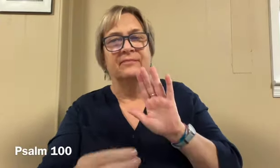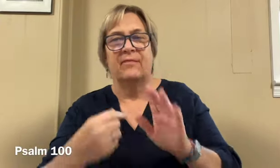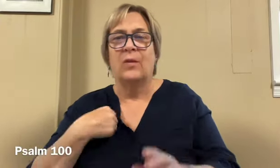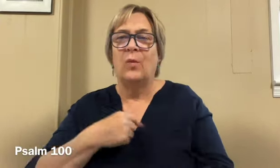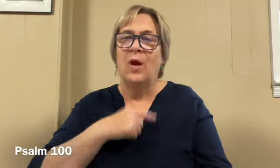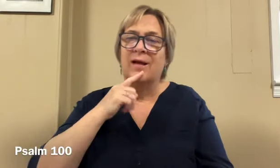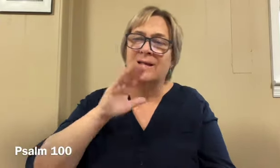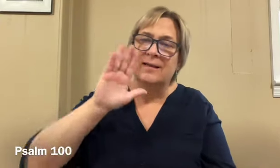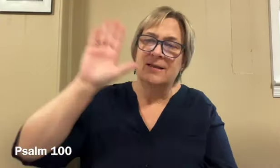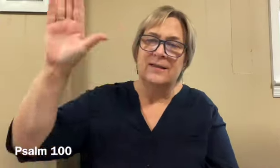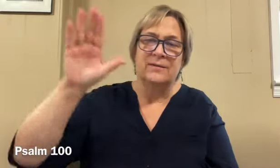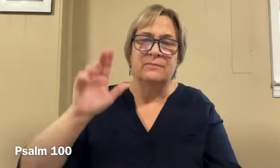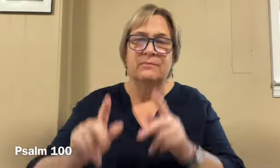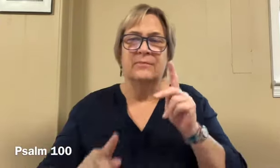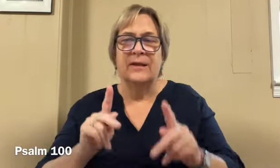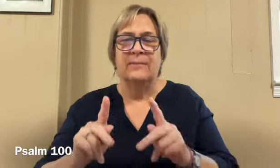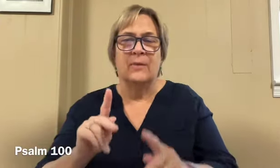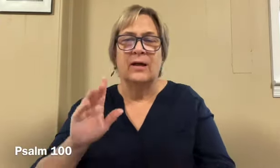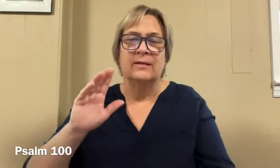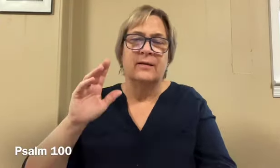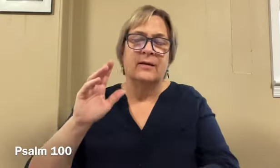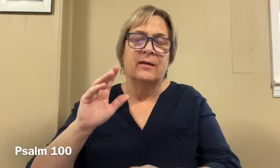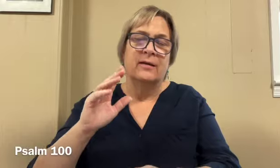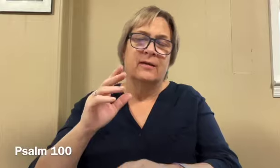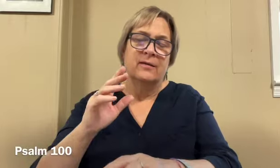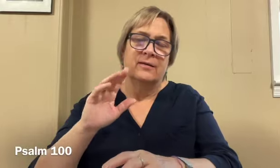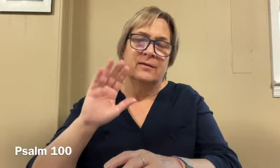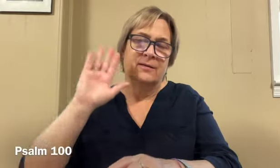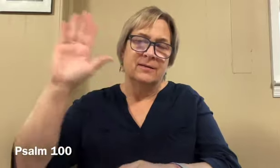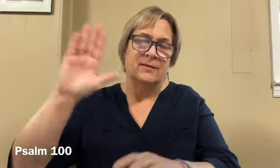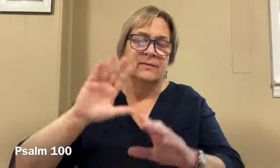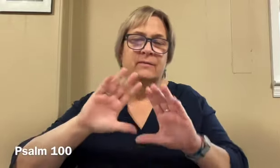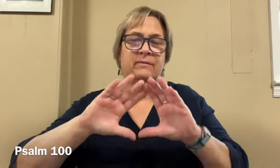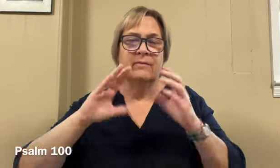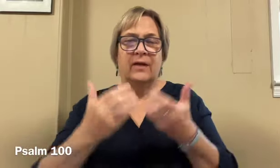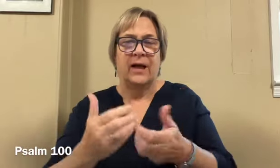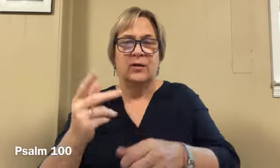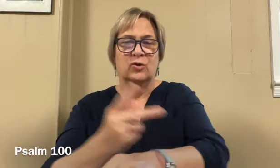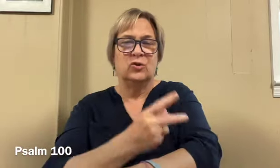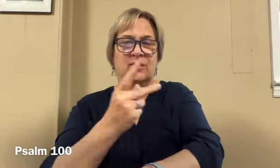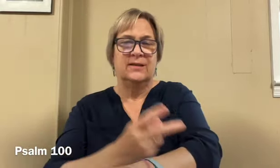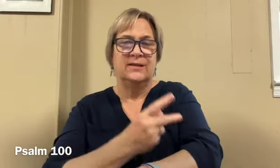We are his people. We the sheep of his flock.